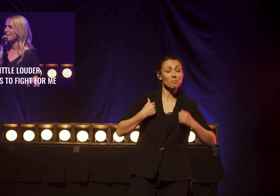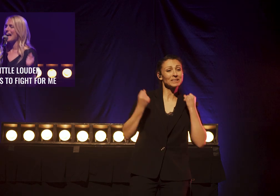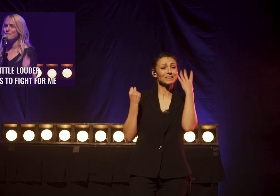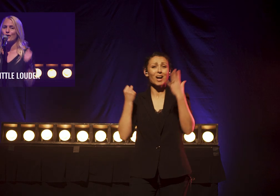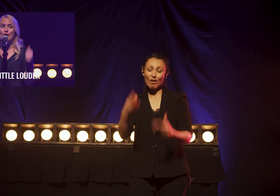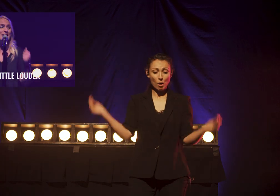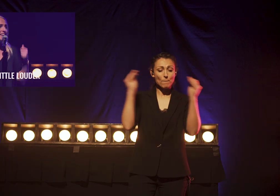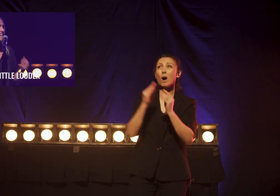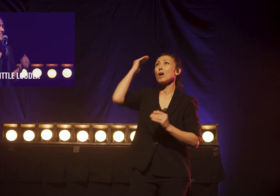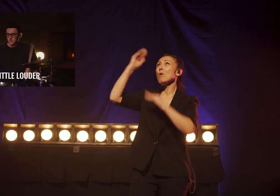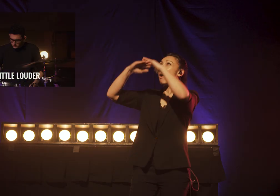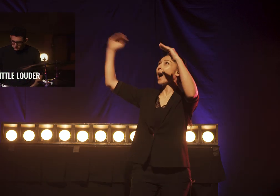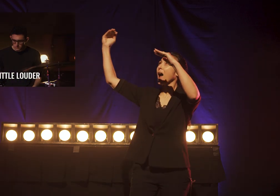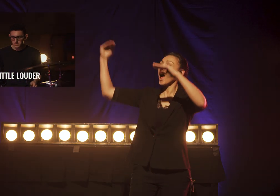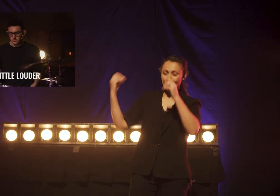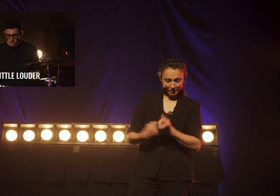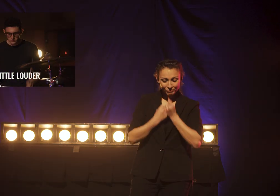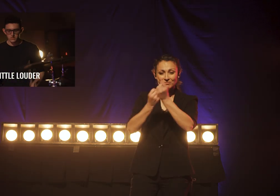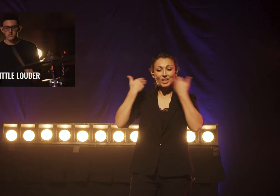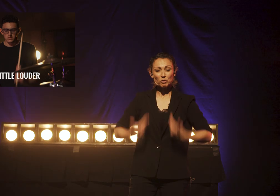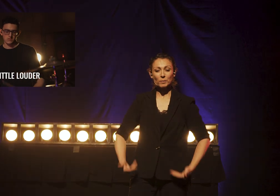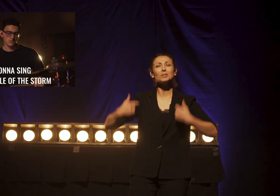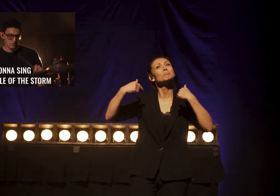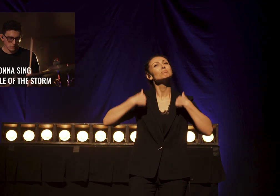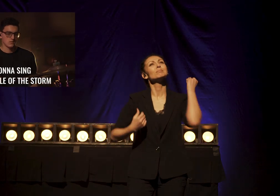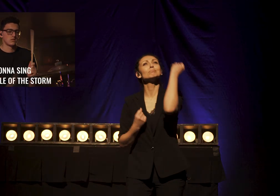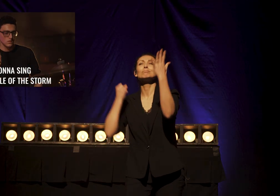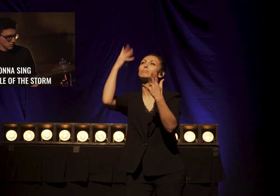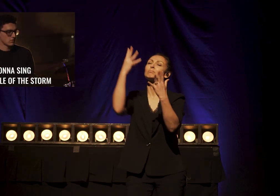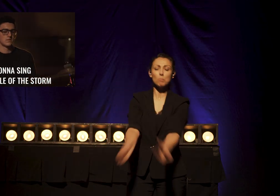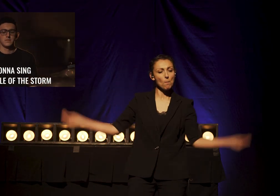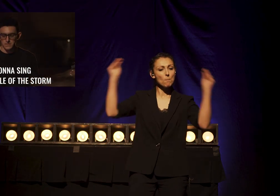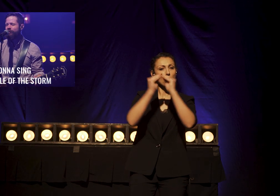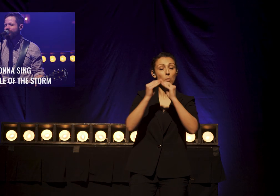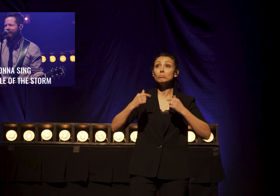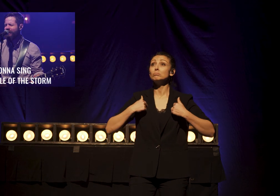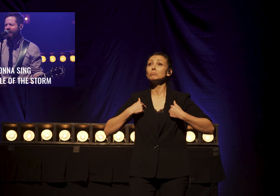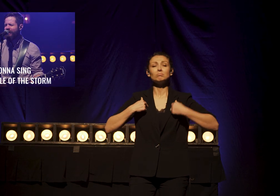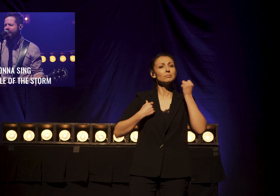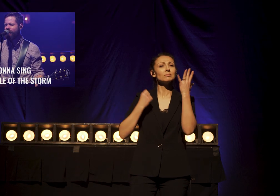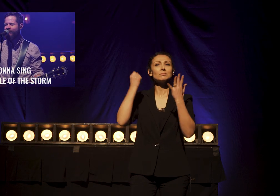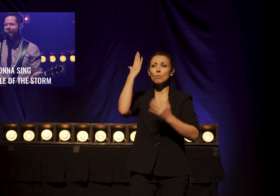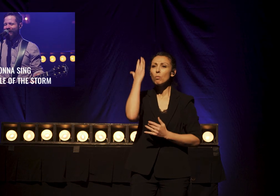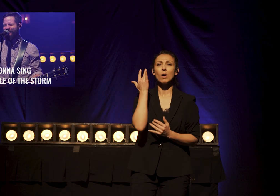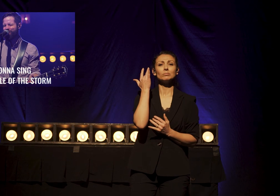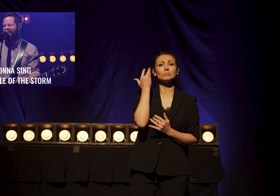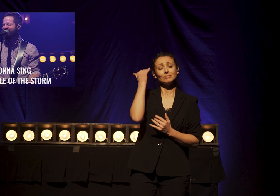to fight for me Sing a little louder I'm gonna sing In the middle